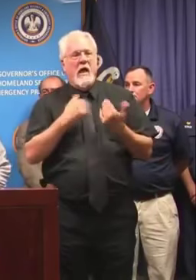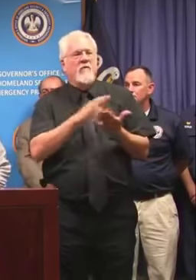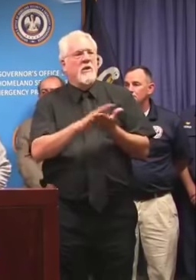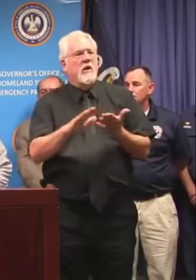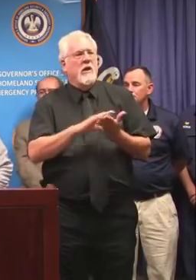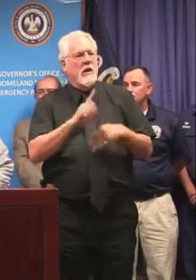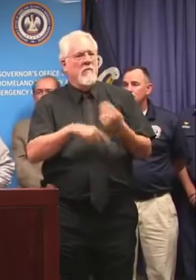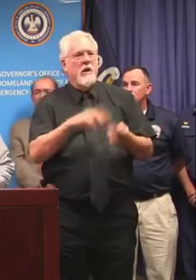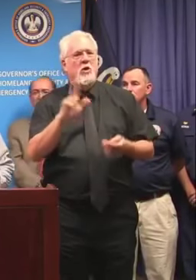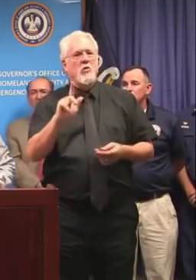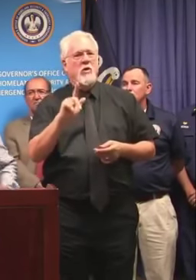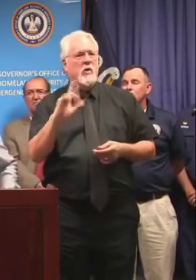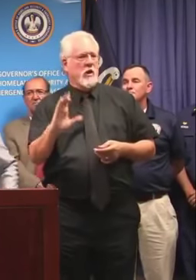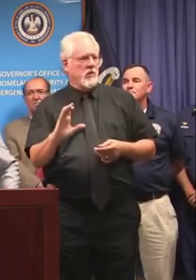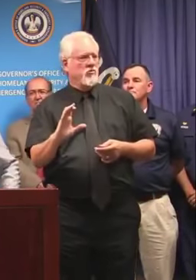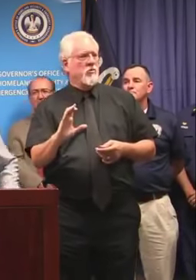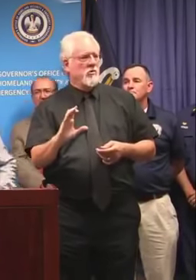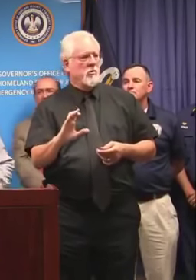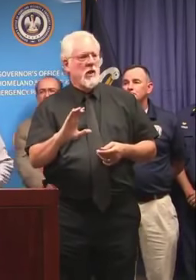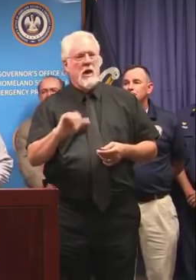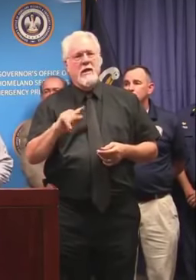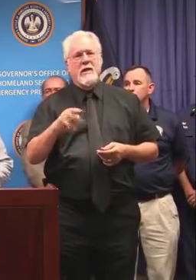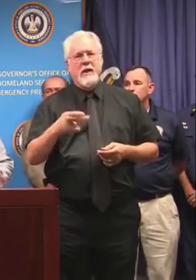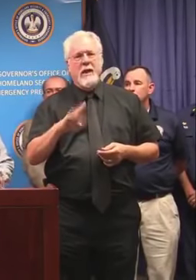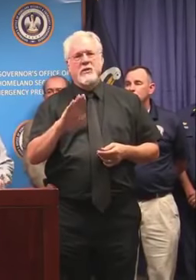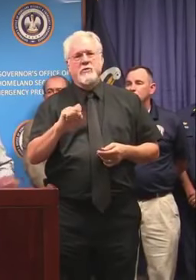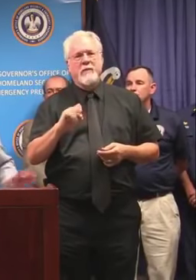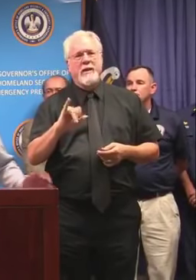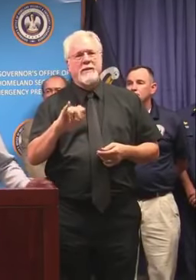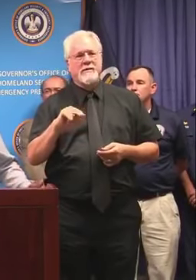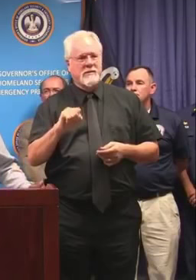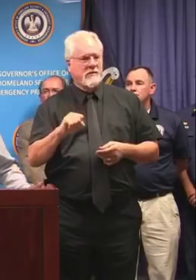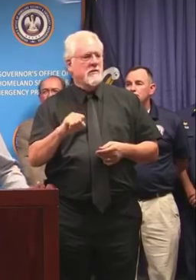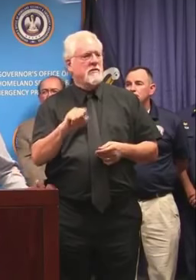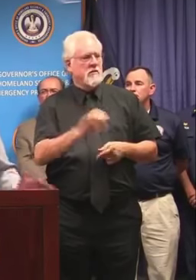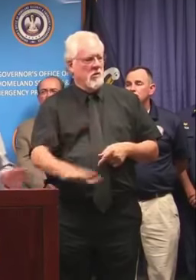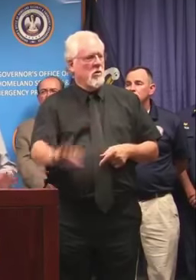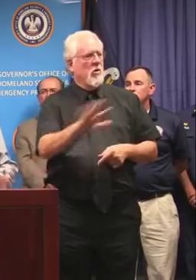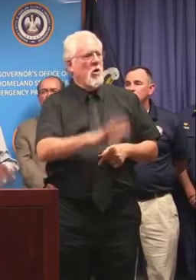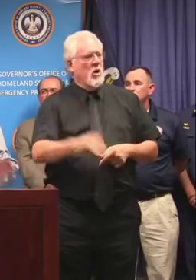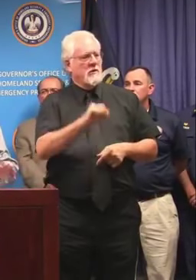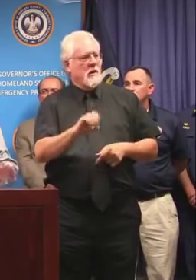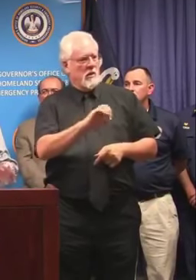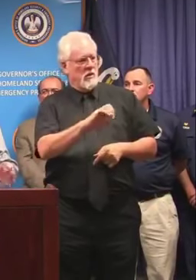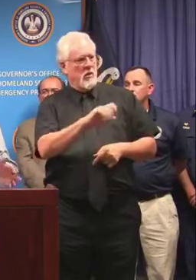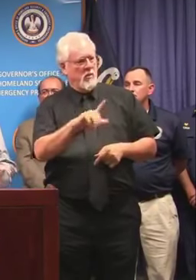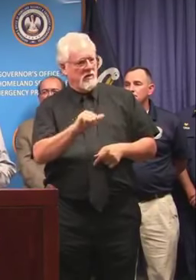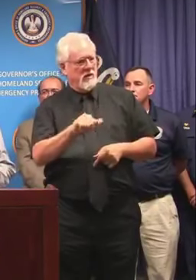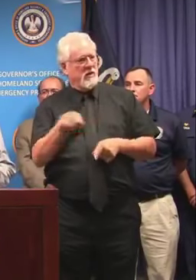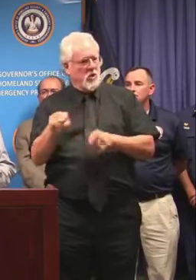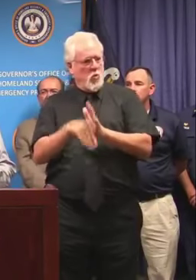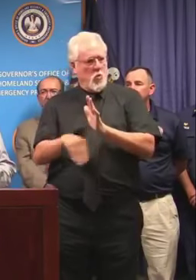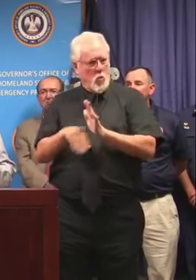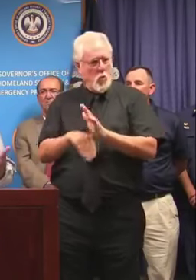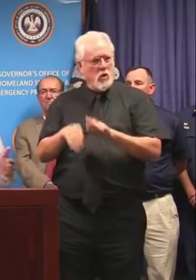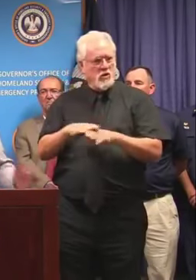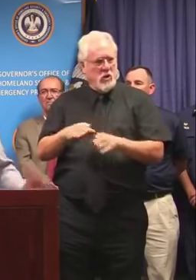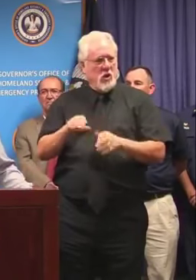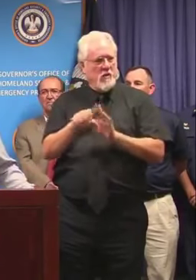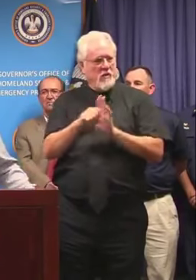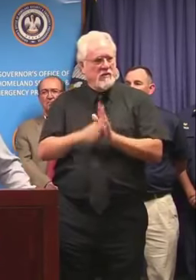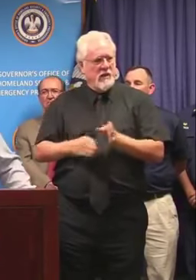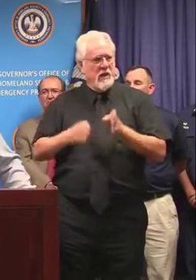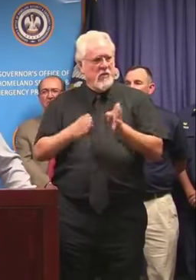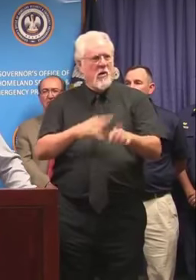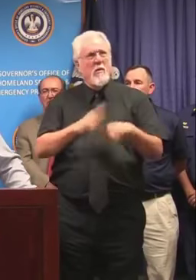about 2,300 catch basins across South Louisiana, including New Orleans, along the state route. It comes to